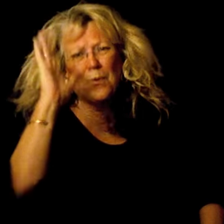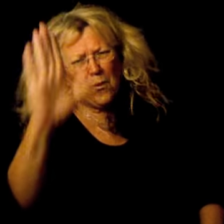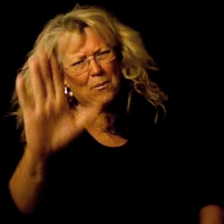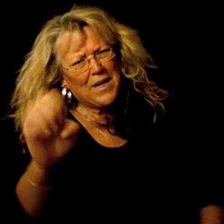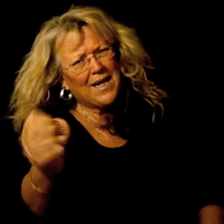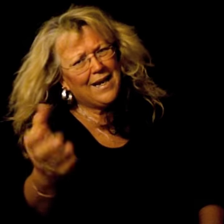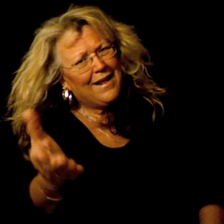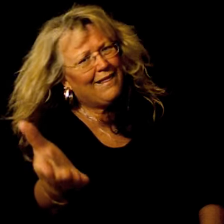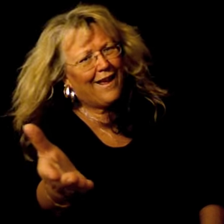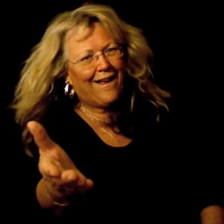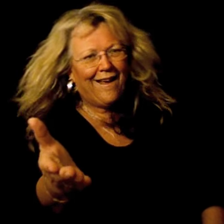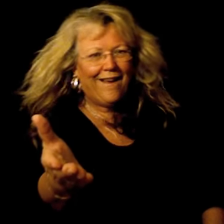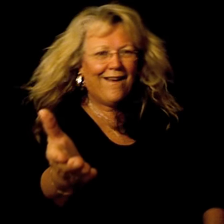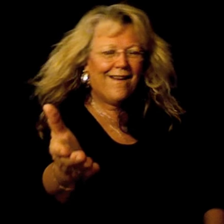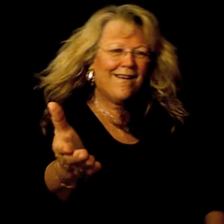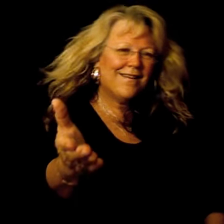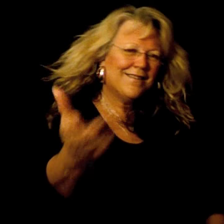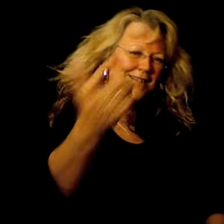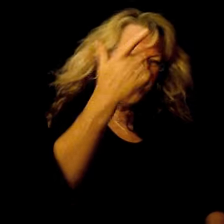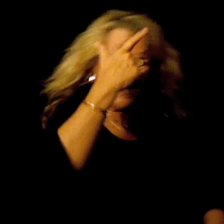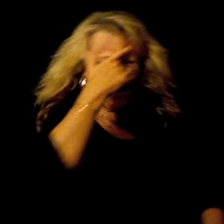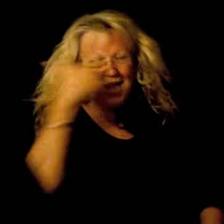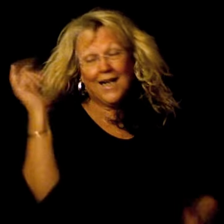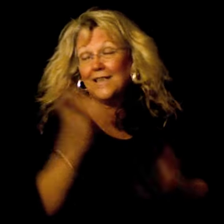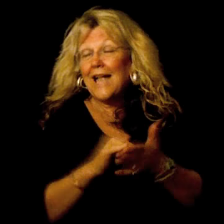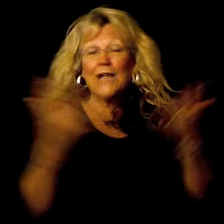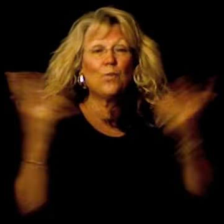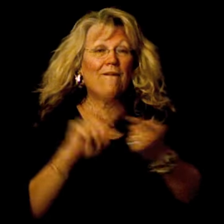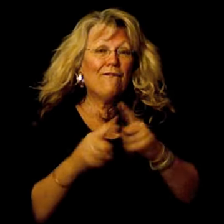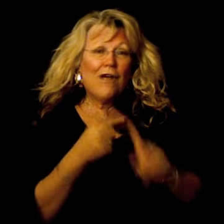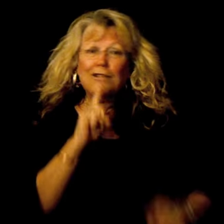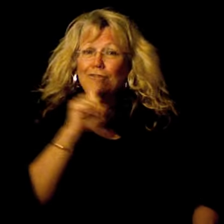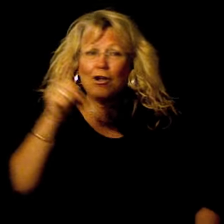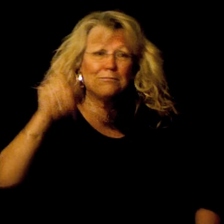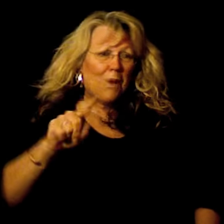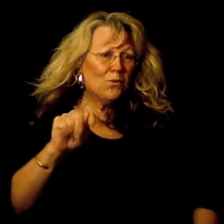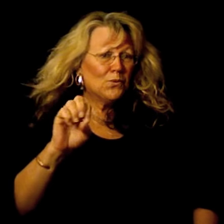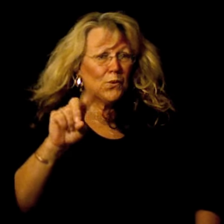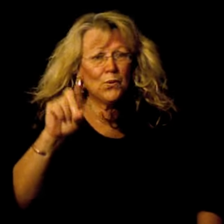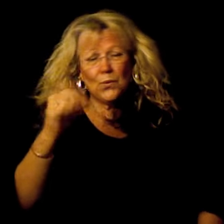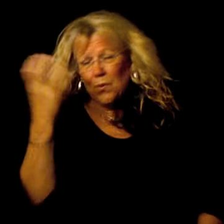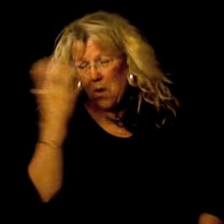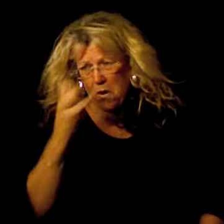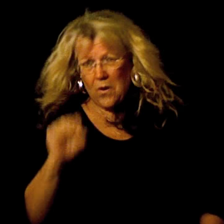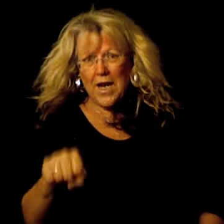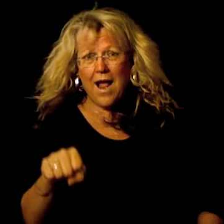and you'll be there. Cause that's what friends are supposed to do, oh yeah.